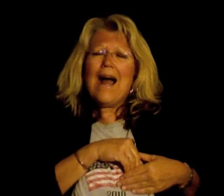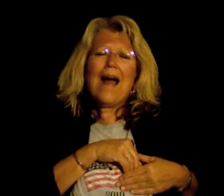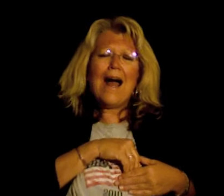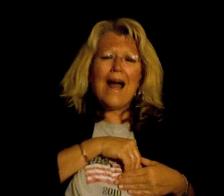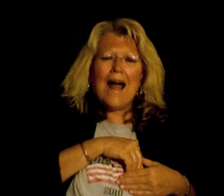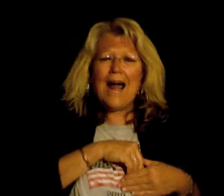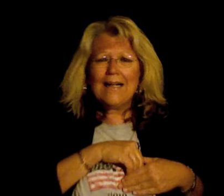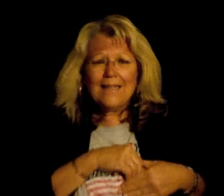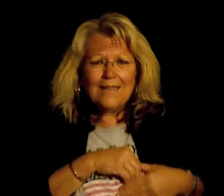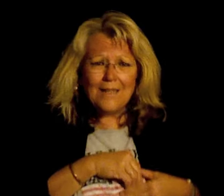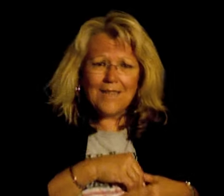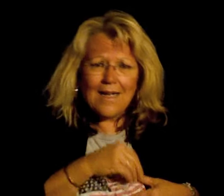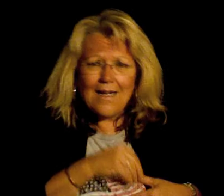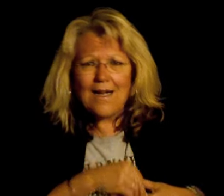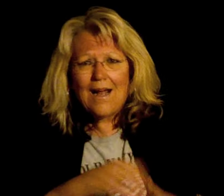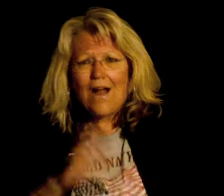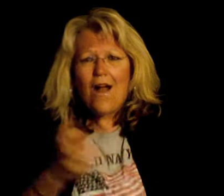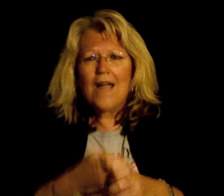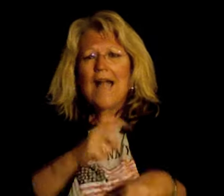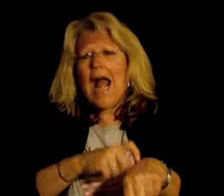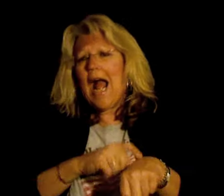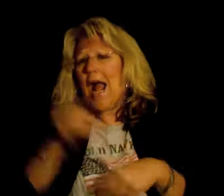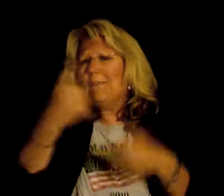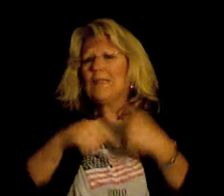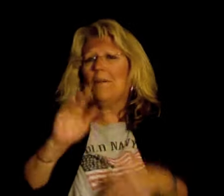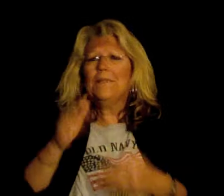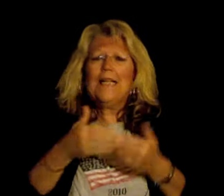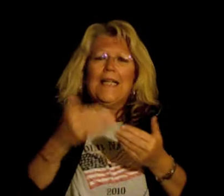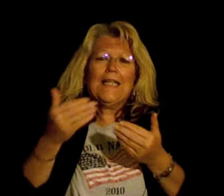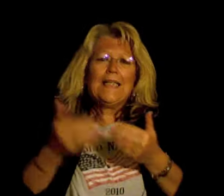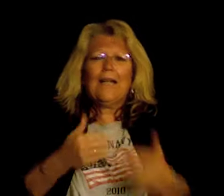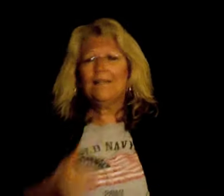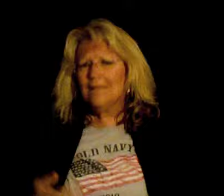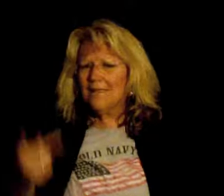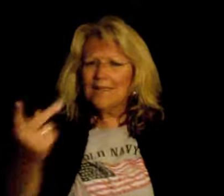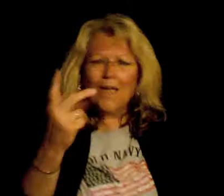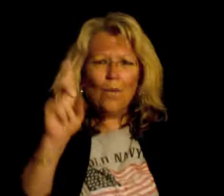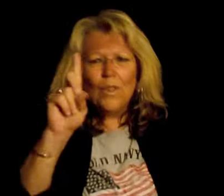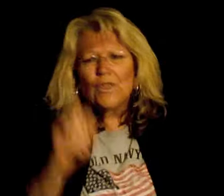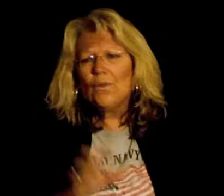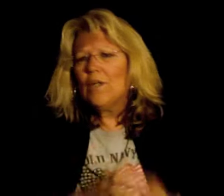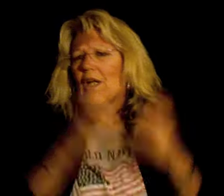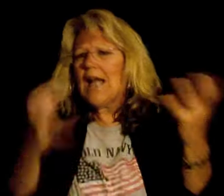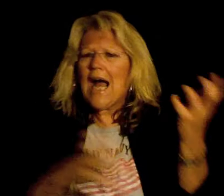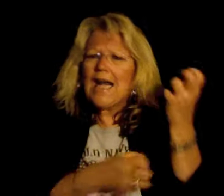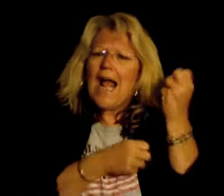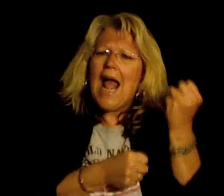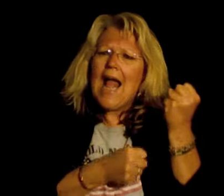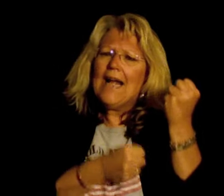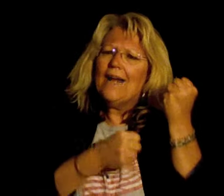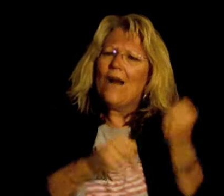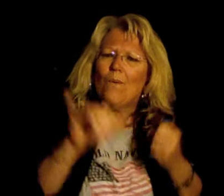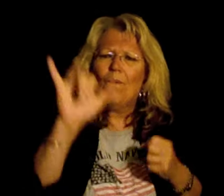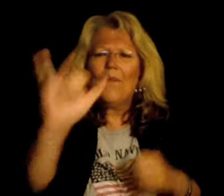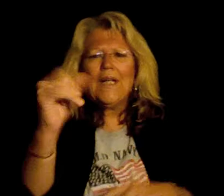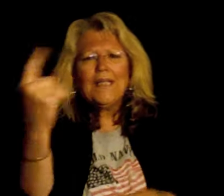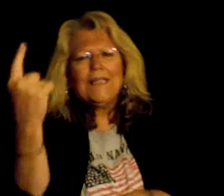Seems like hard times come easy Through a lot of hanging on these